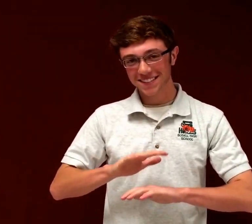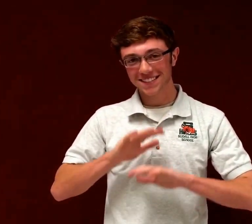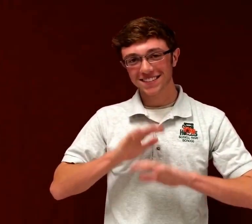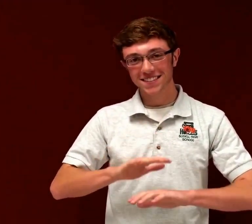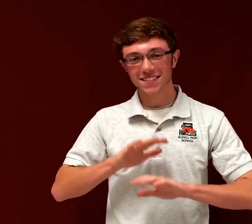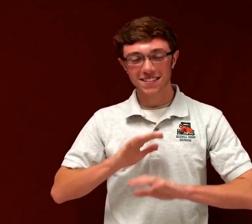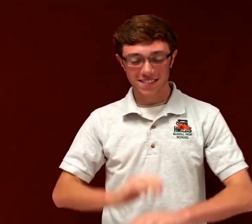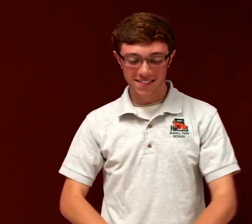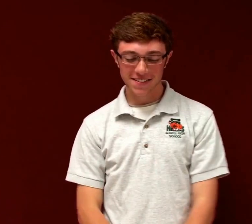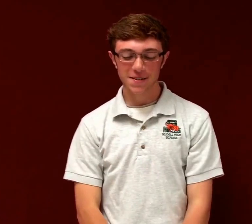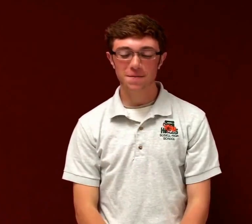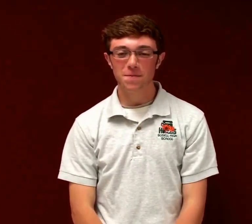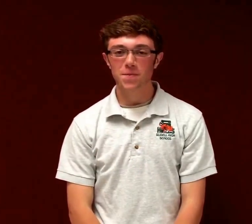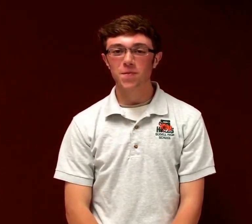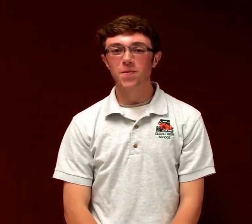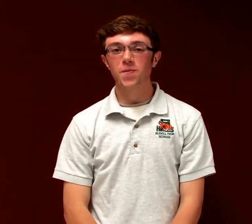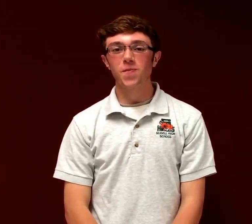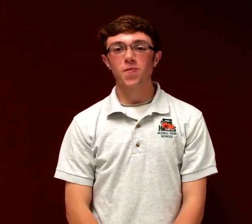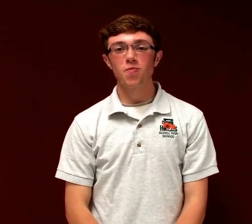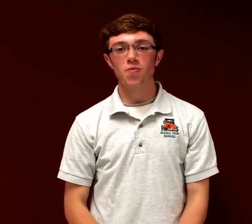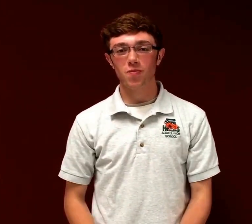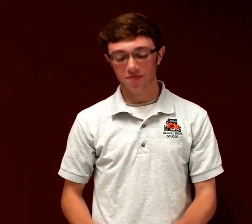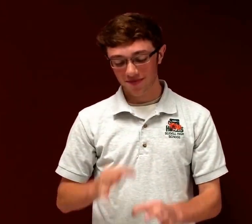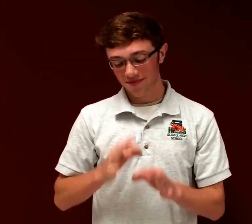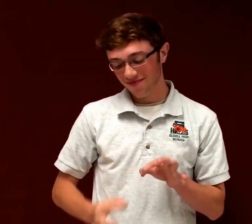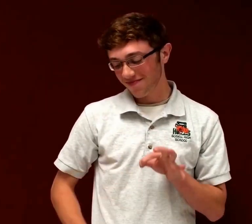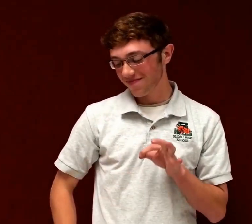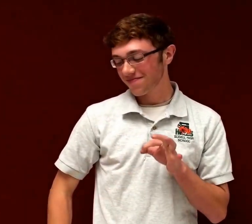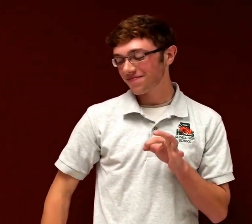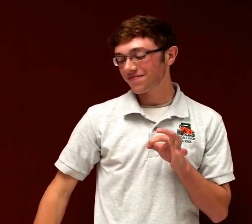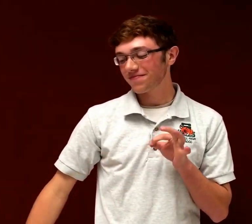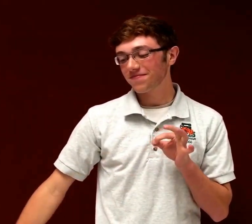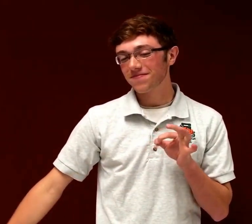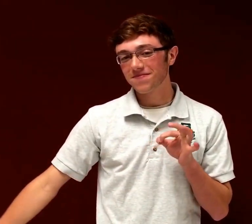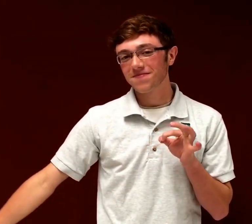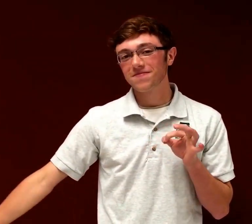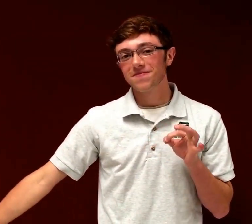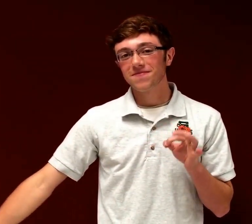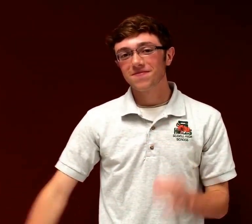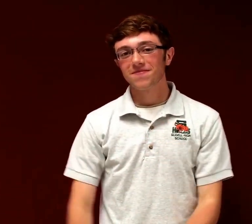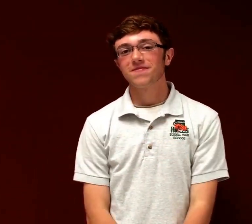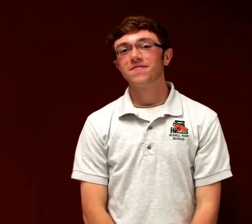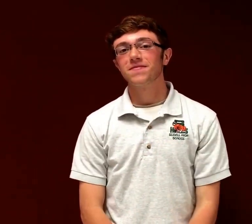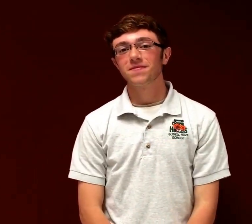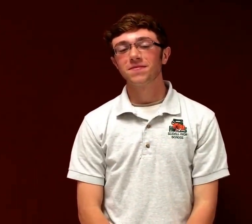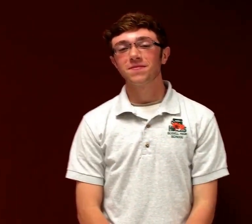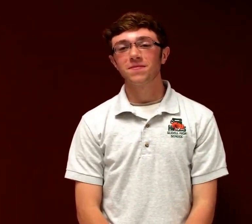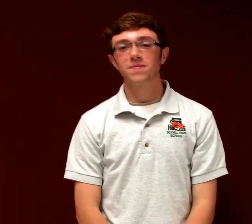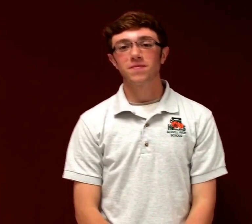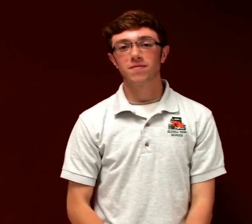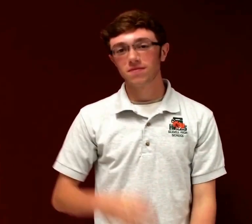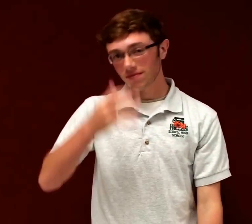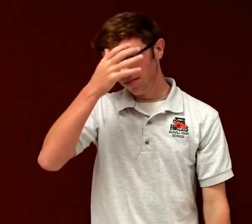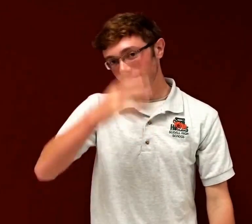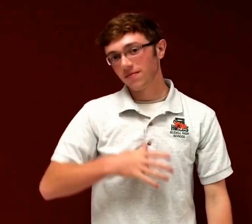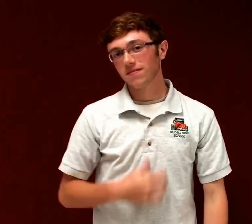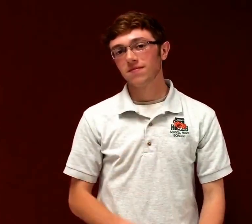satisfied and be a simple kind of